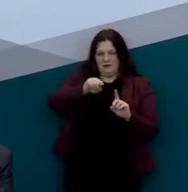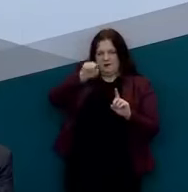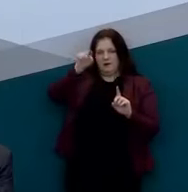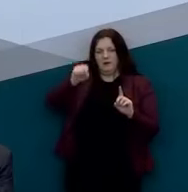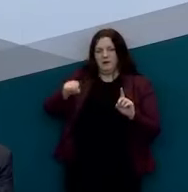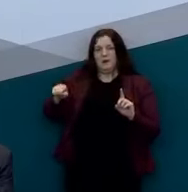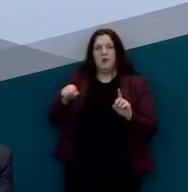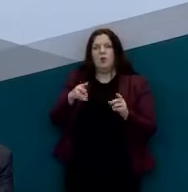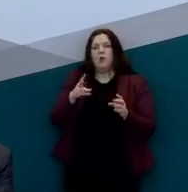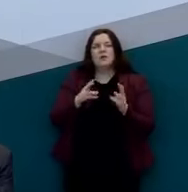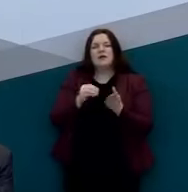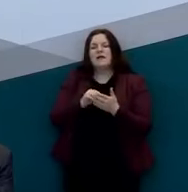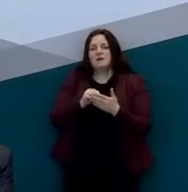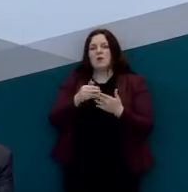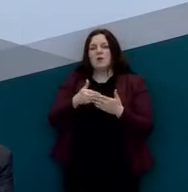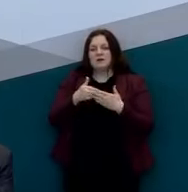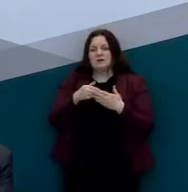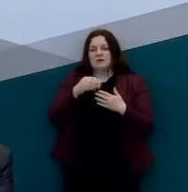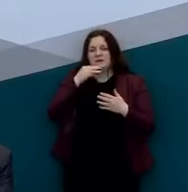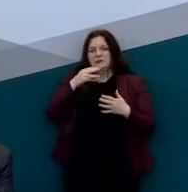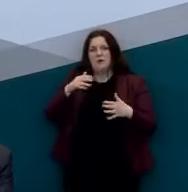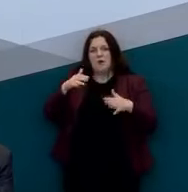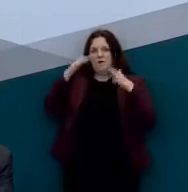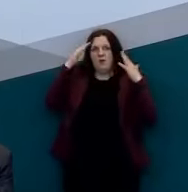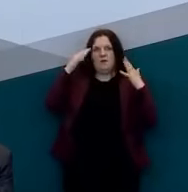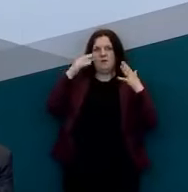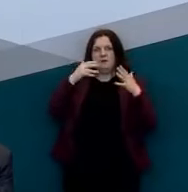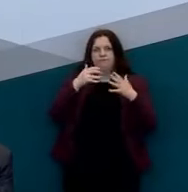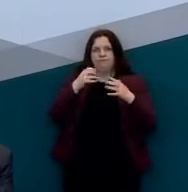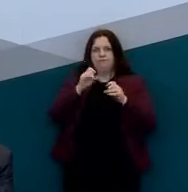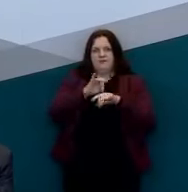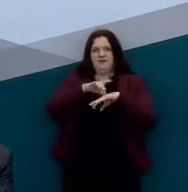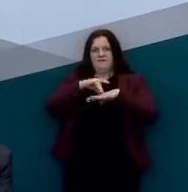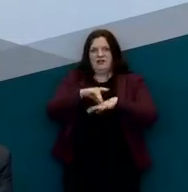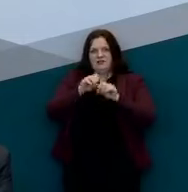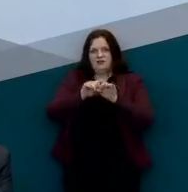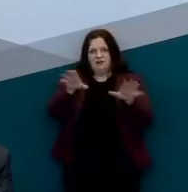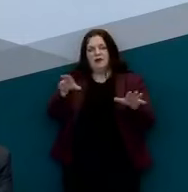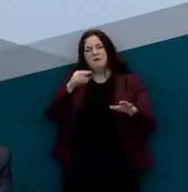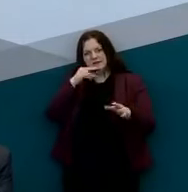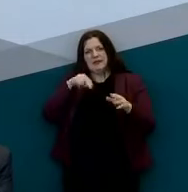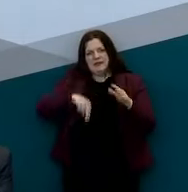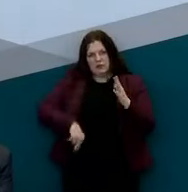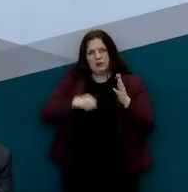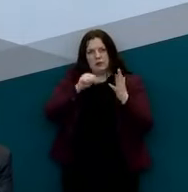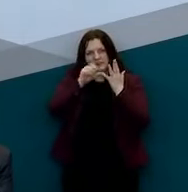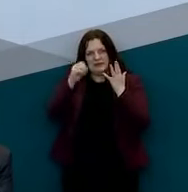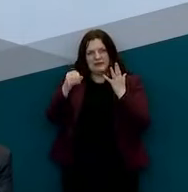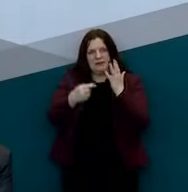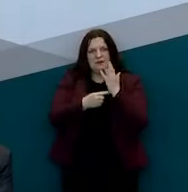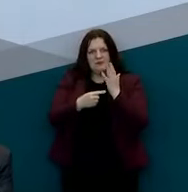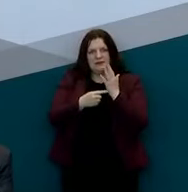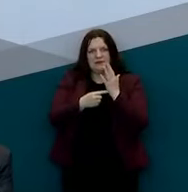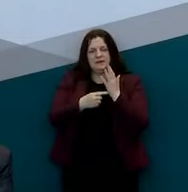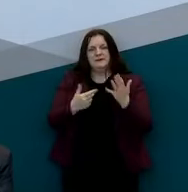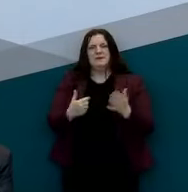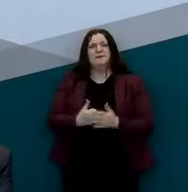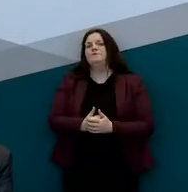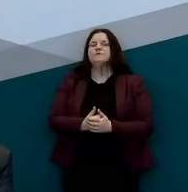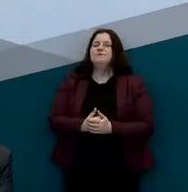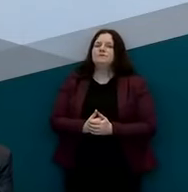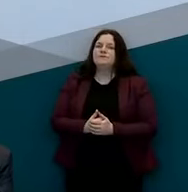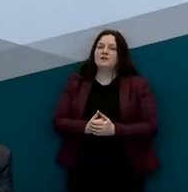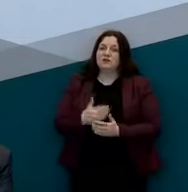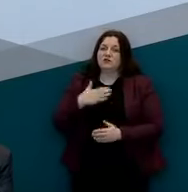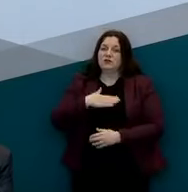have encountered an overwhelming peak of infection of close to 60,000 cases and that's